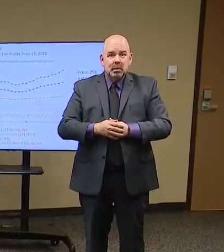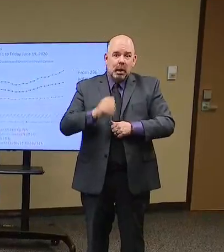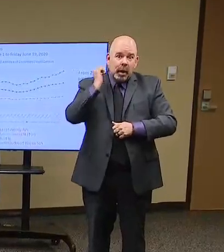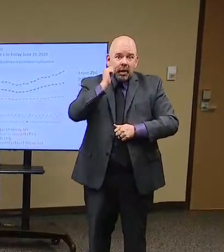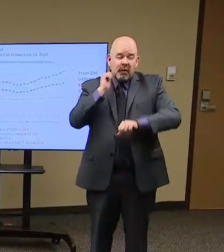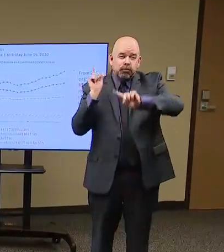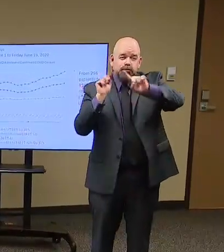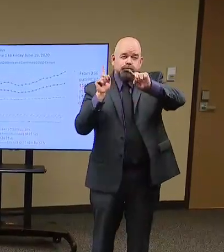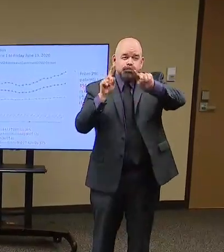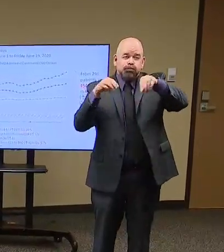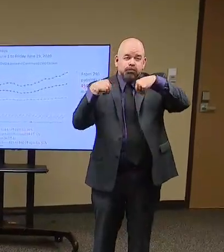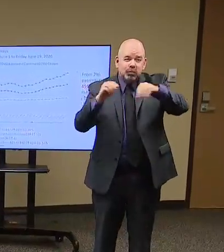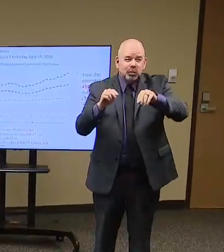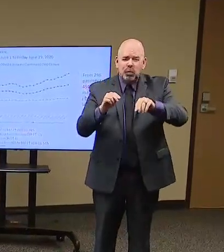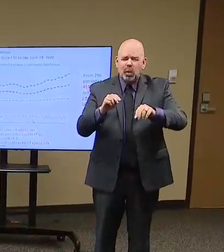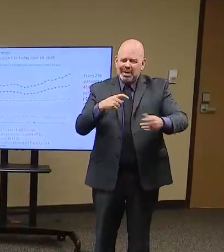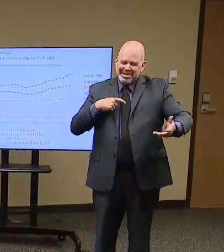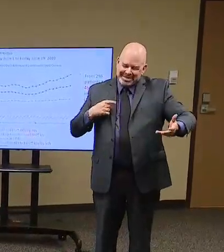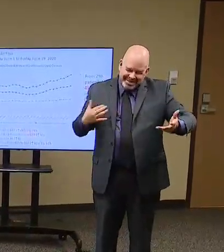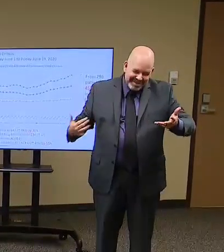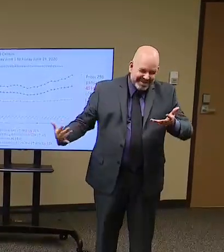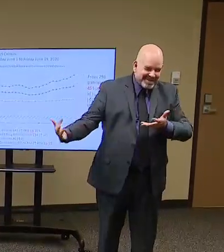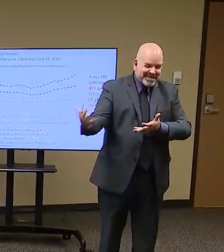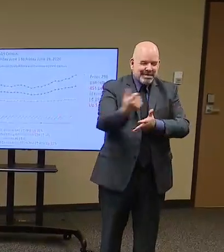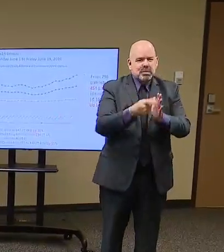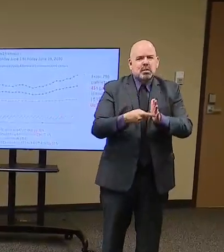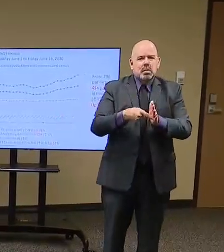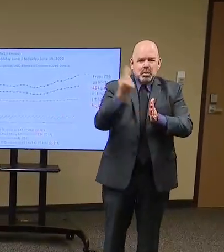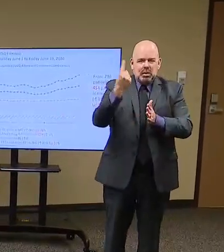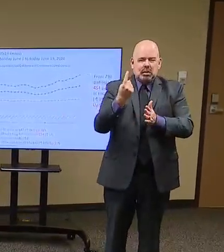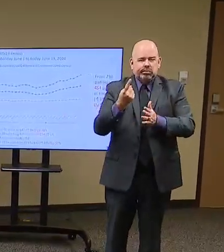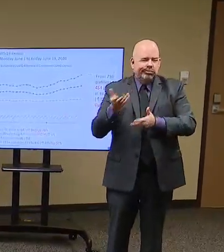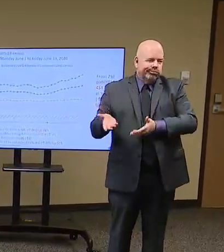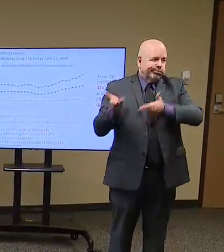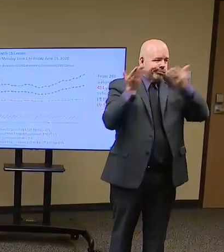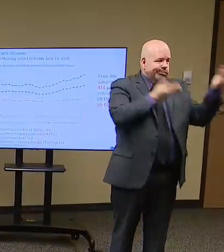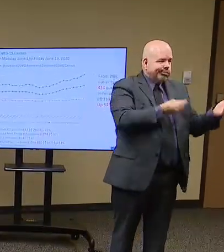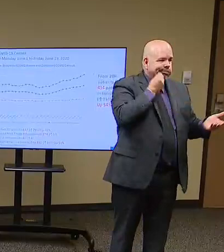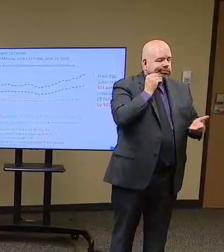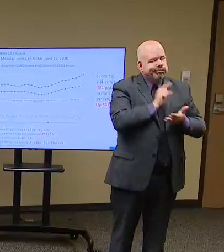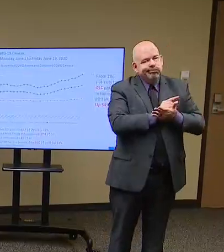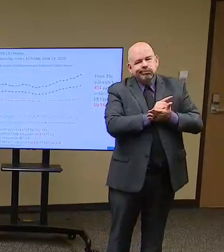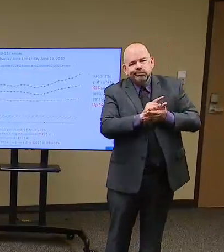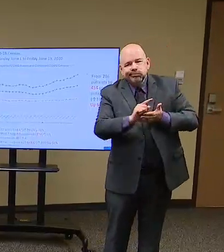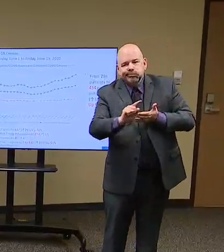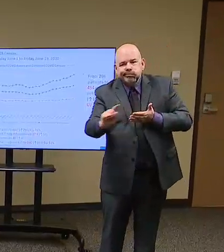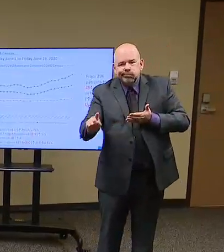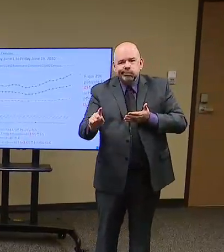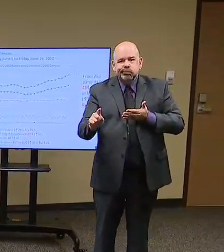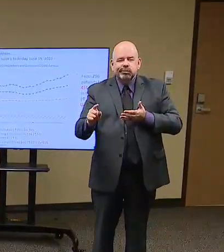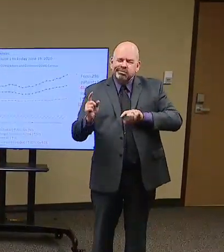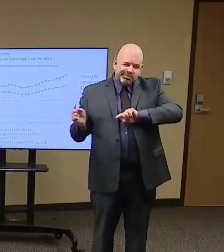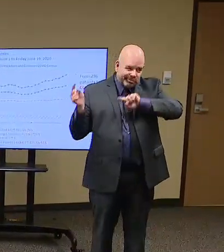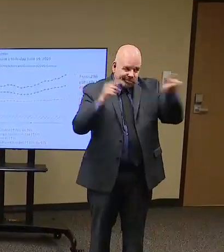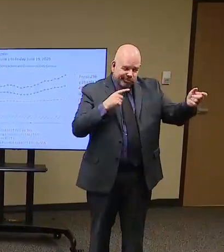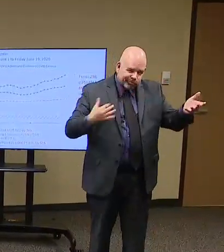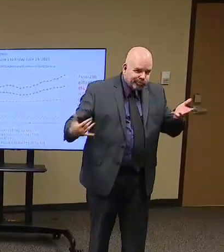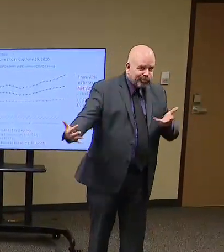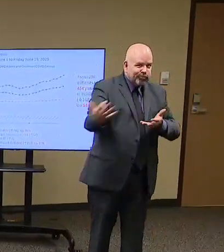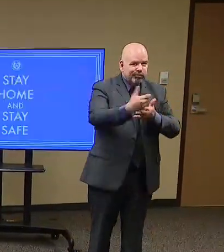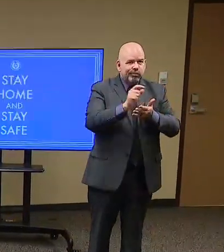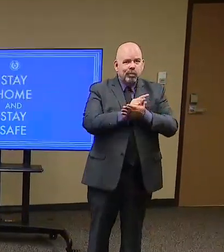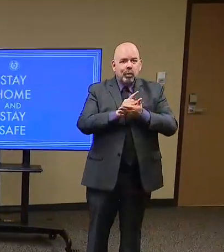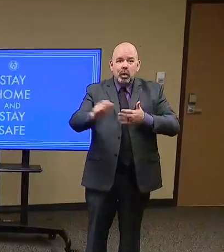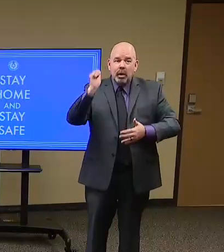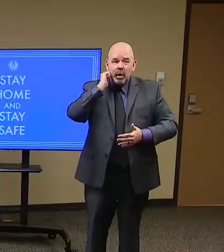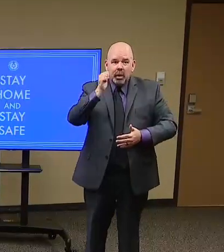Now, want to talk to a little bit about child care centers. know, sometimes we have these uncomfortable conversations. Please understand that I am not